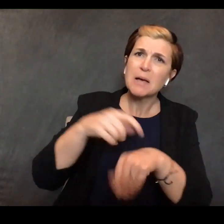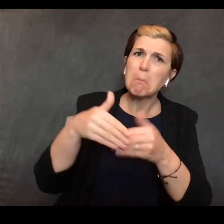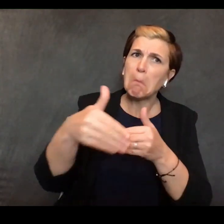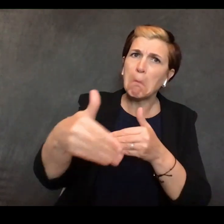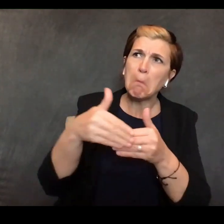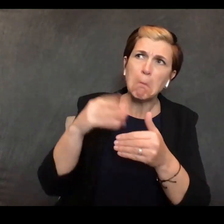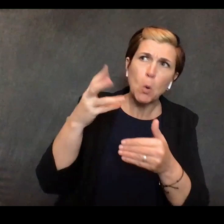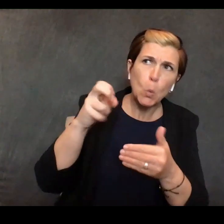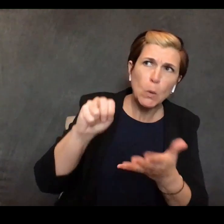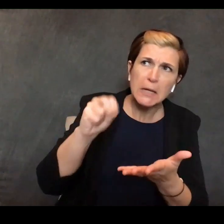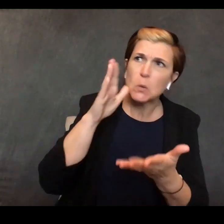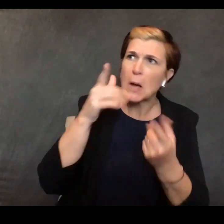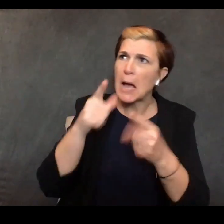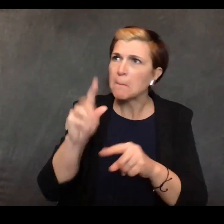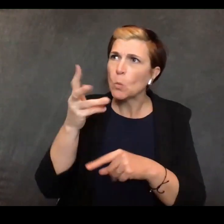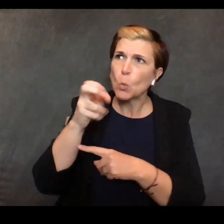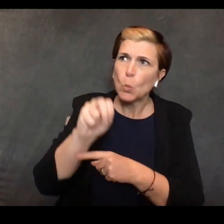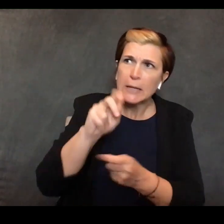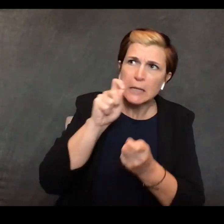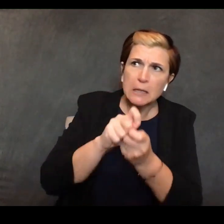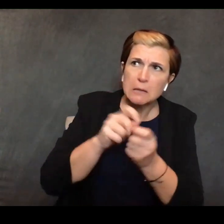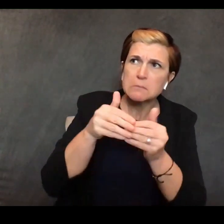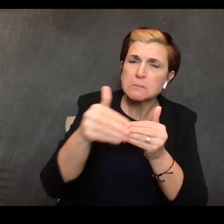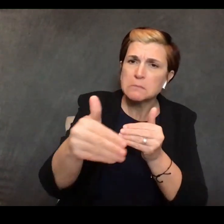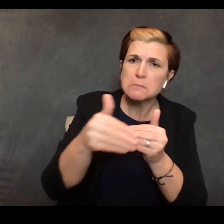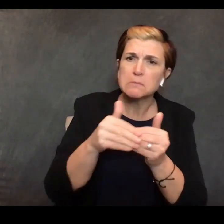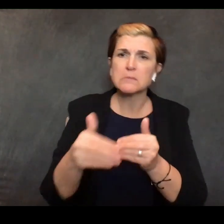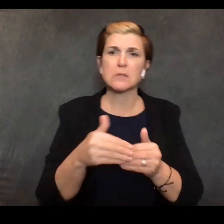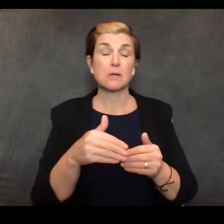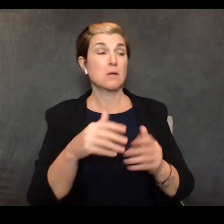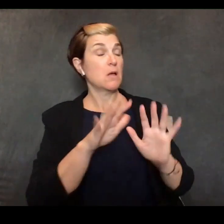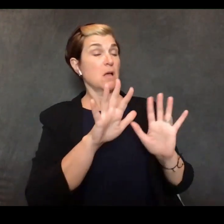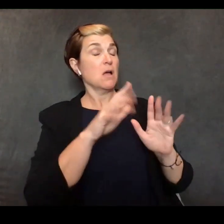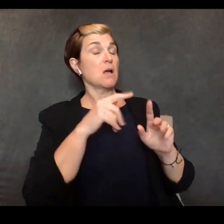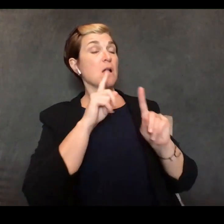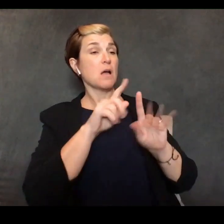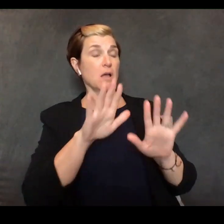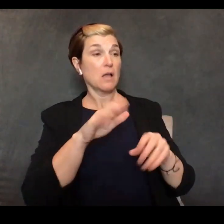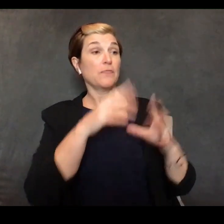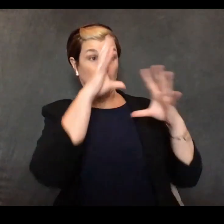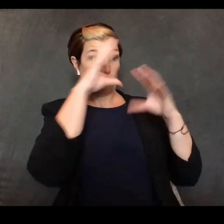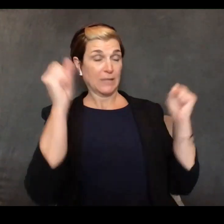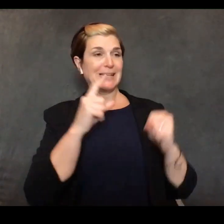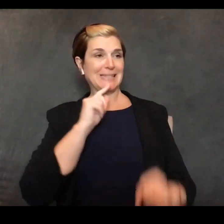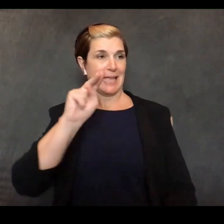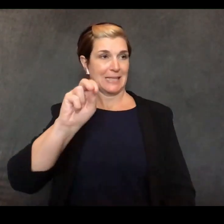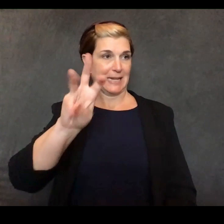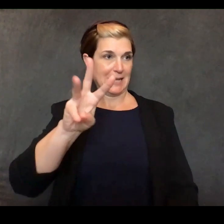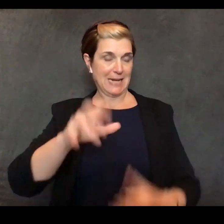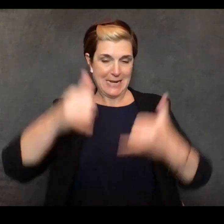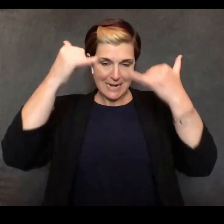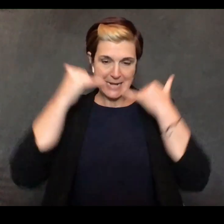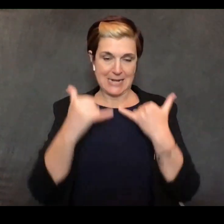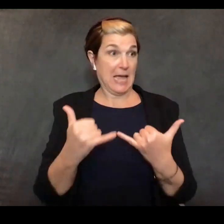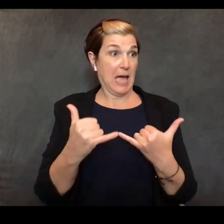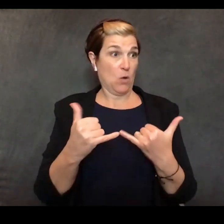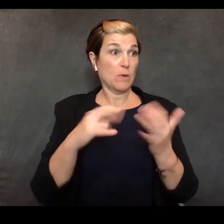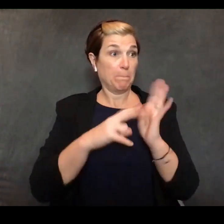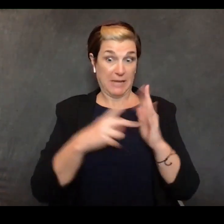the president has instructed me we have to do this now so this is now we are going to work with